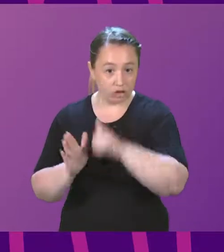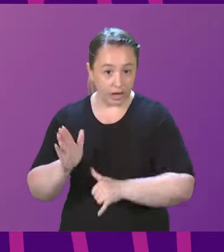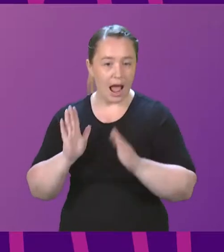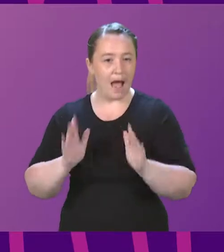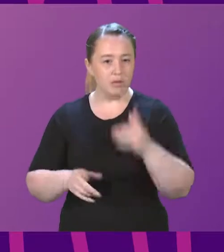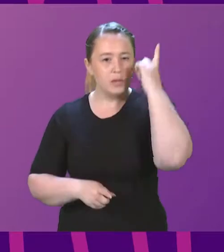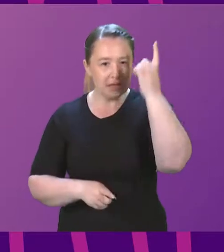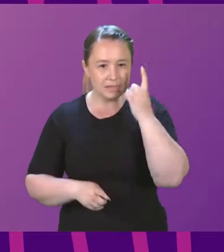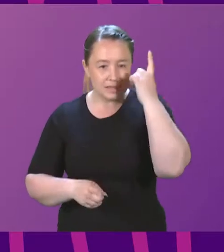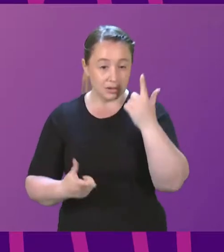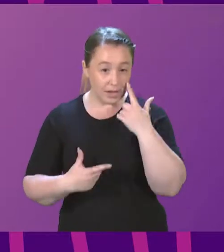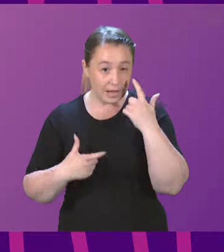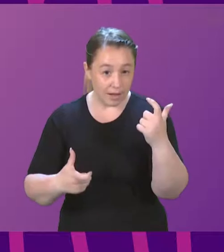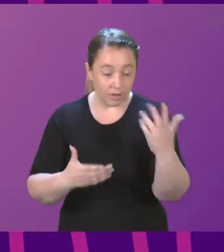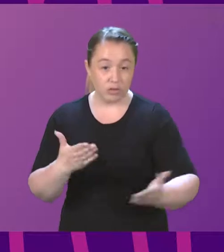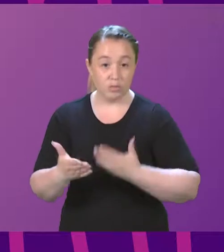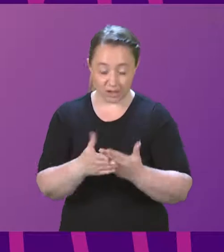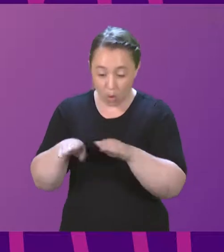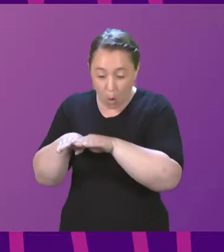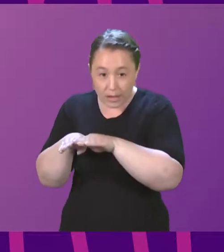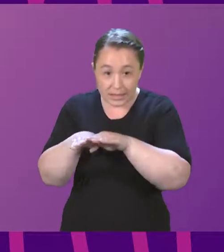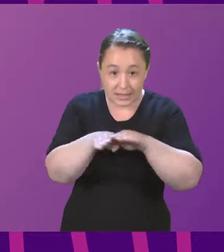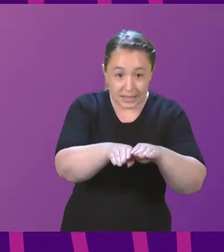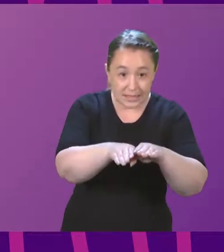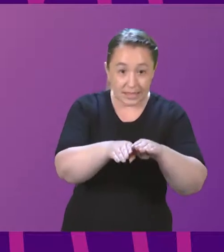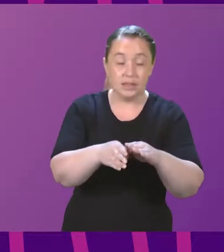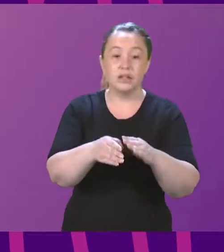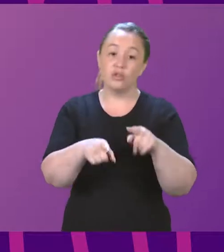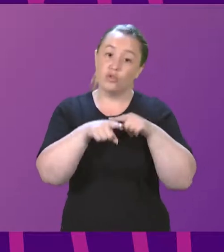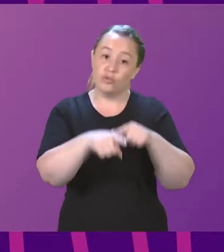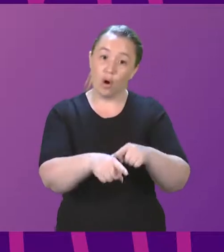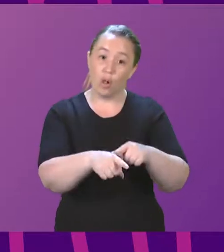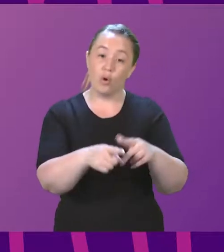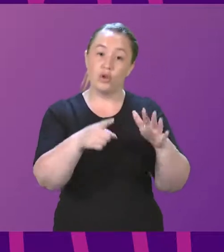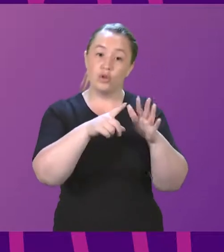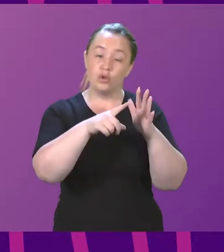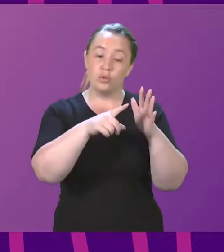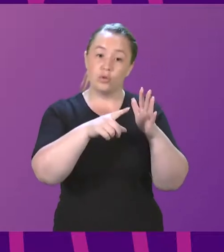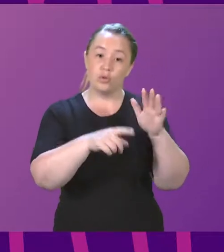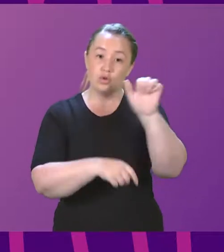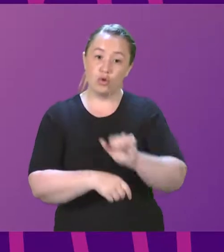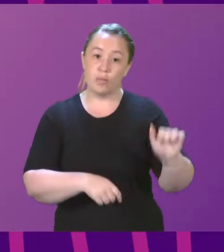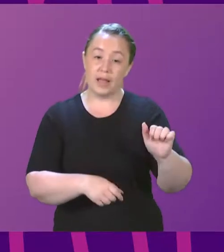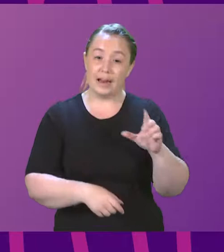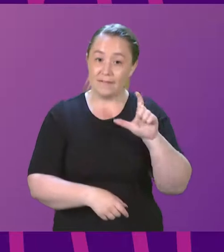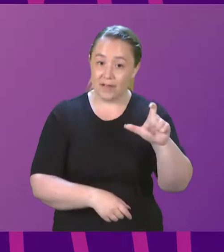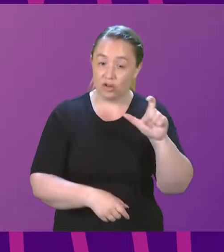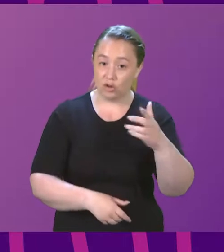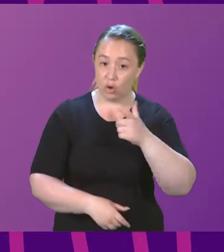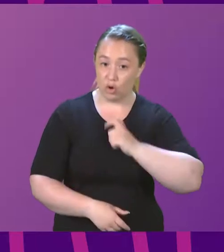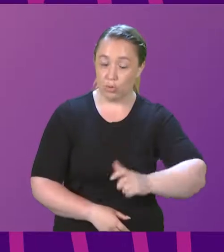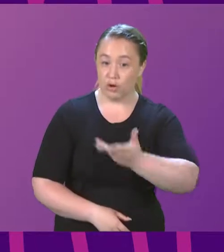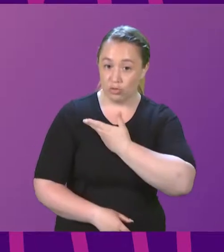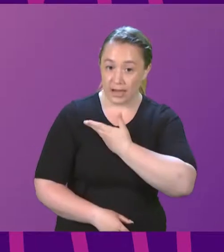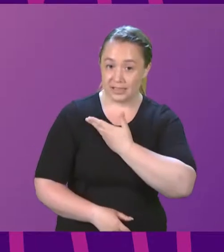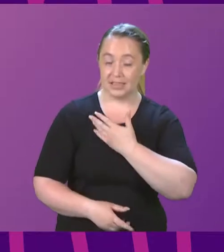to ensure that it is consistent with our obligations under the European Convention on Human Rights and can withstand any legal